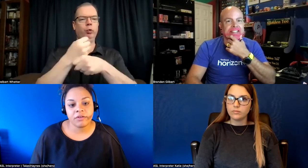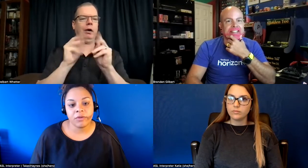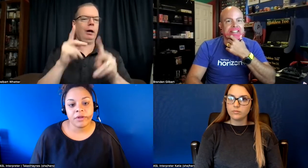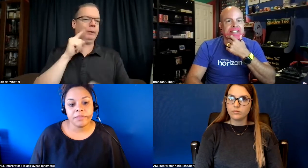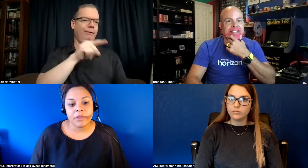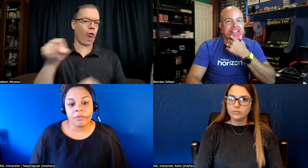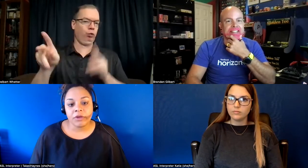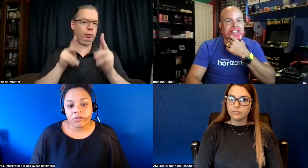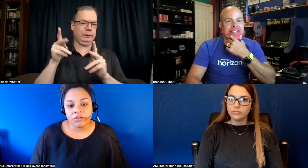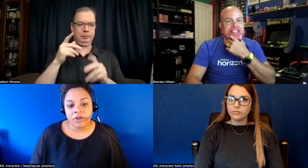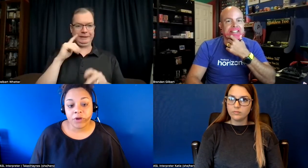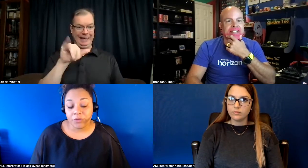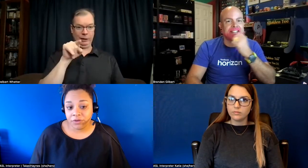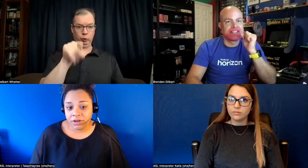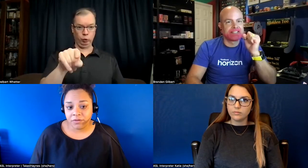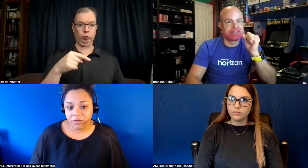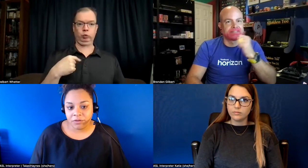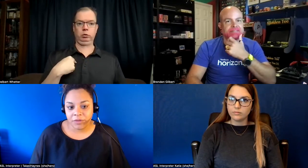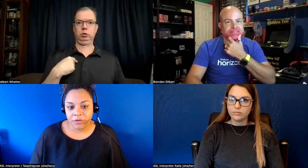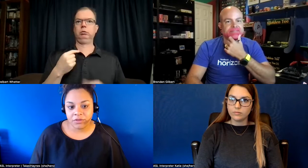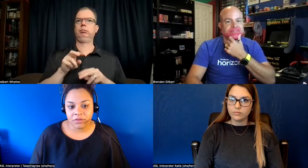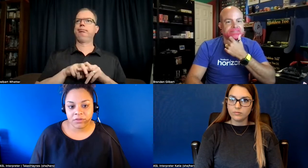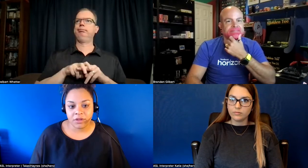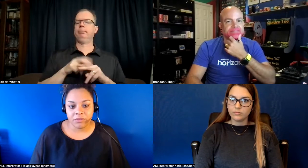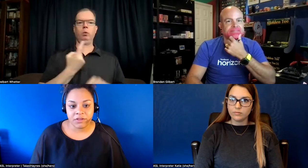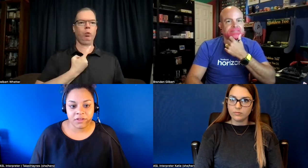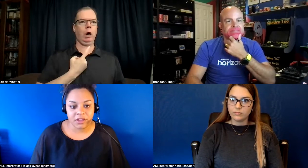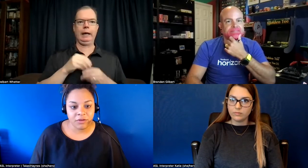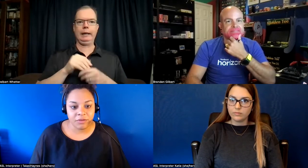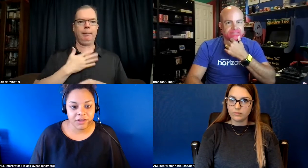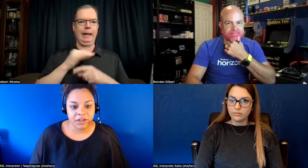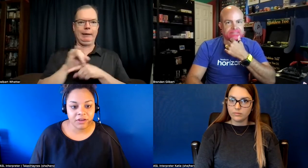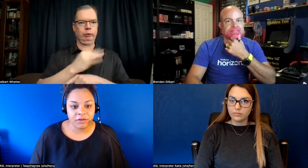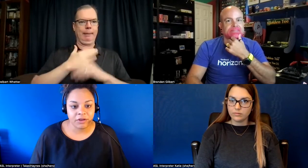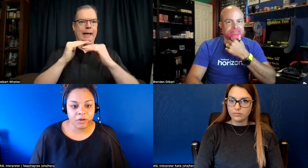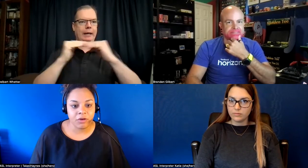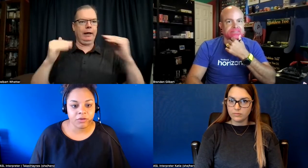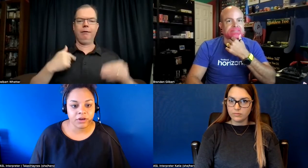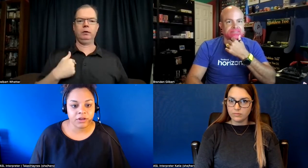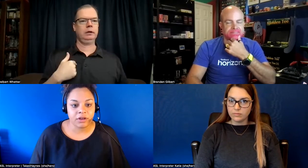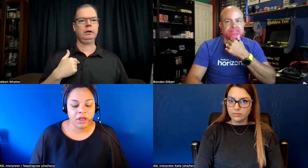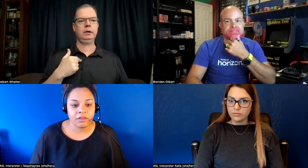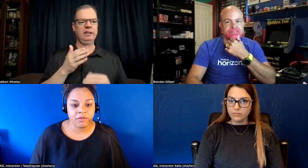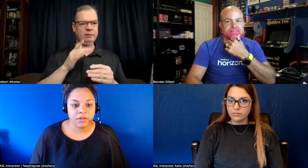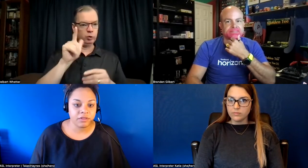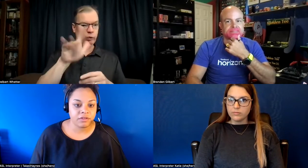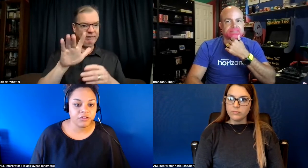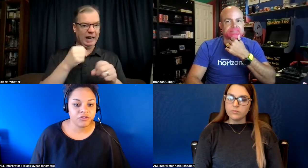my goal is to create more opportunities for those people um because like you i'm sitting here you know alone in a high level of this industry